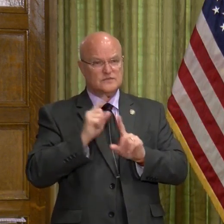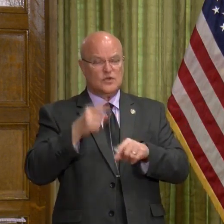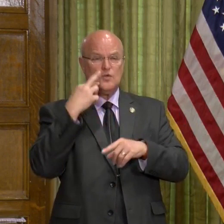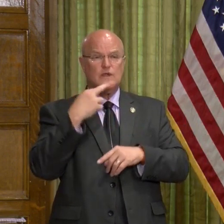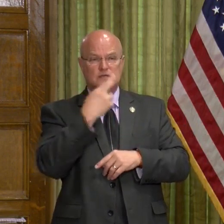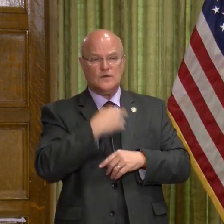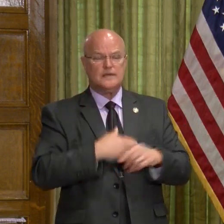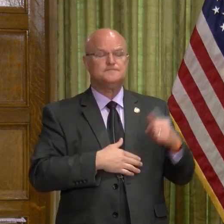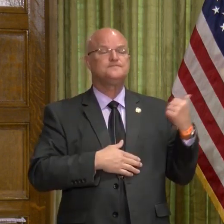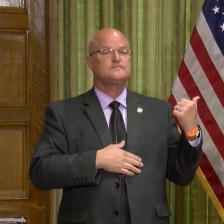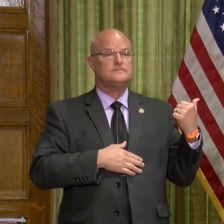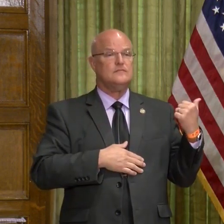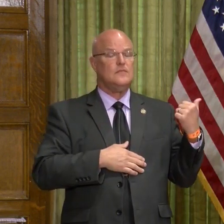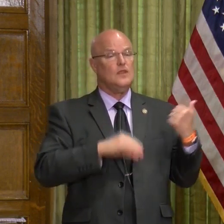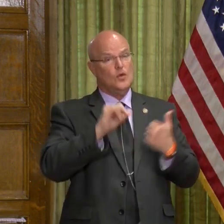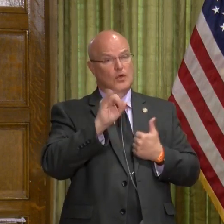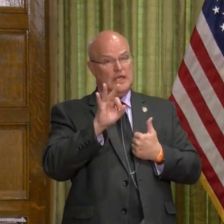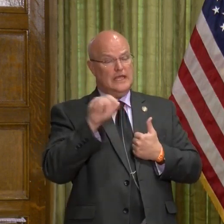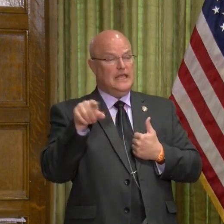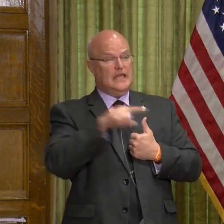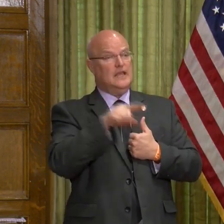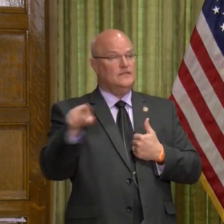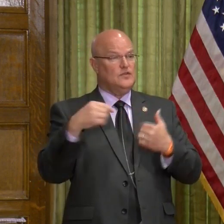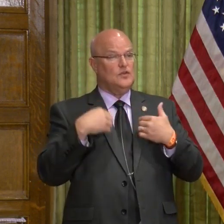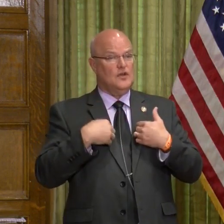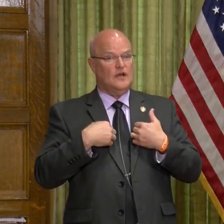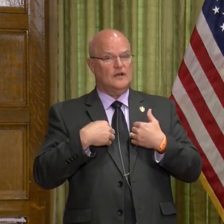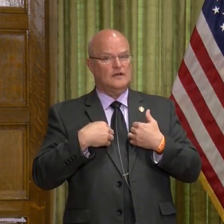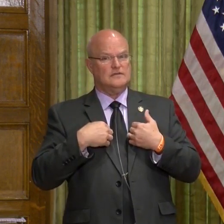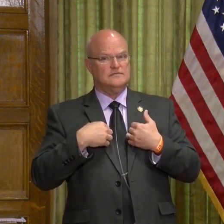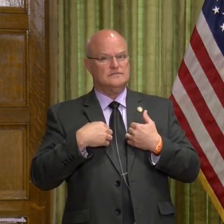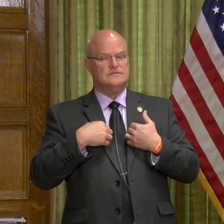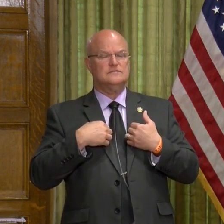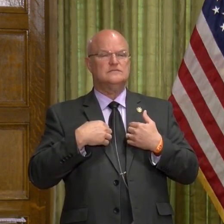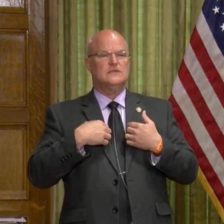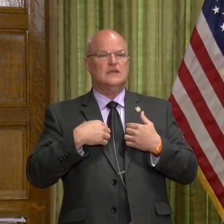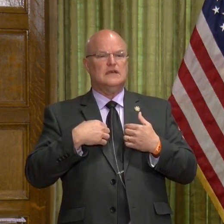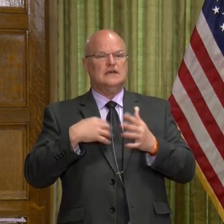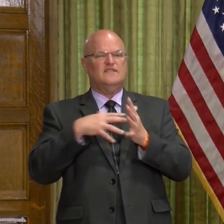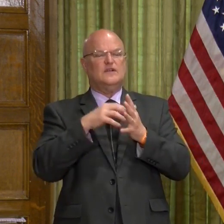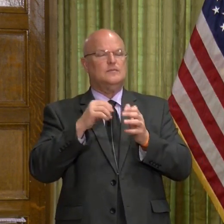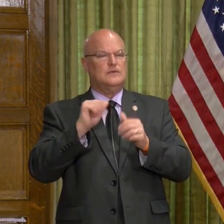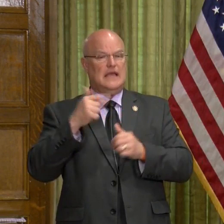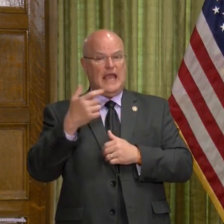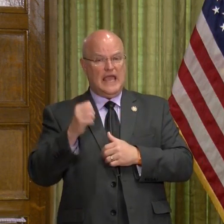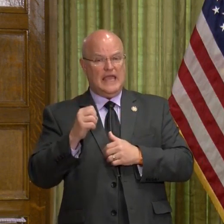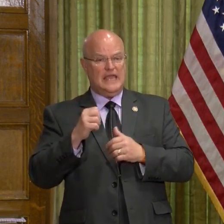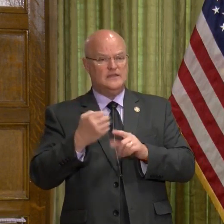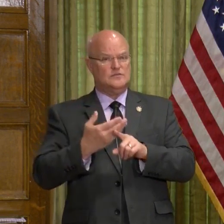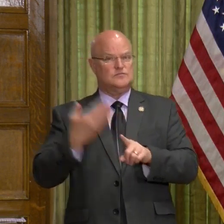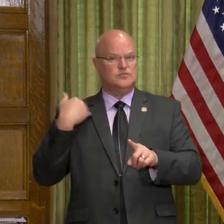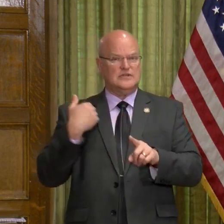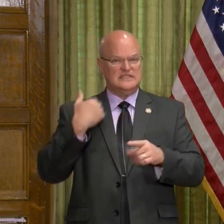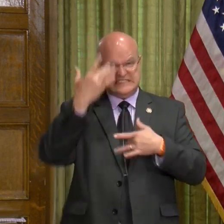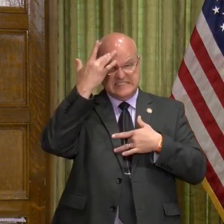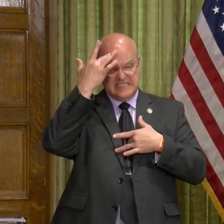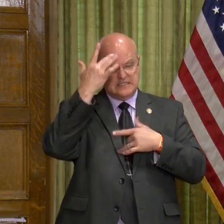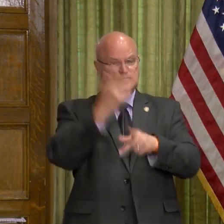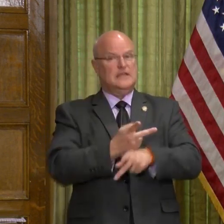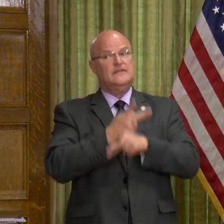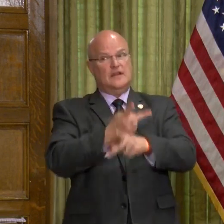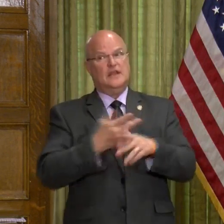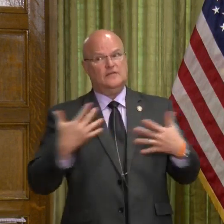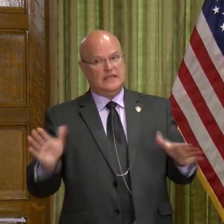Well, certainly, if you're, you know, a vulnerable age, if you've got pre-existing conditions, you want to be extra